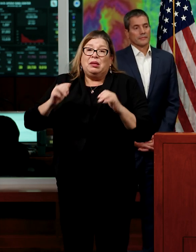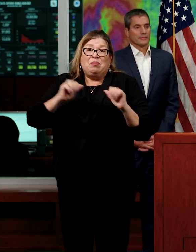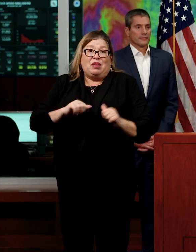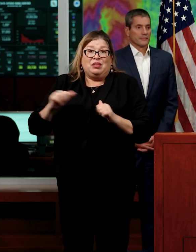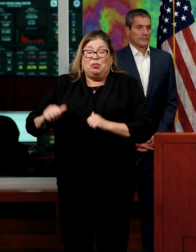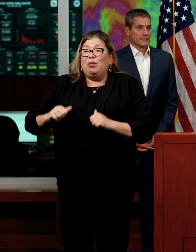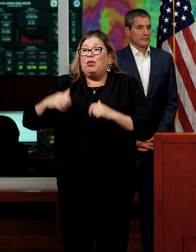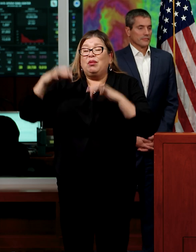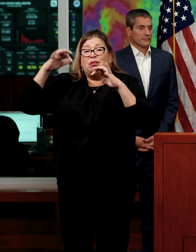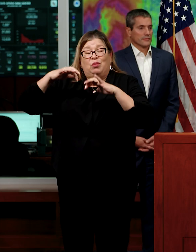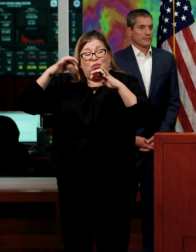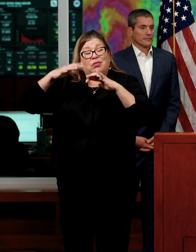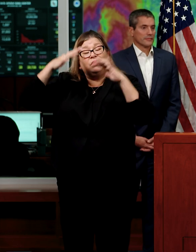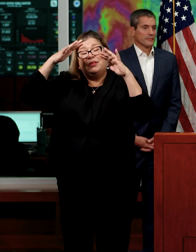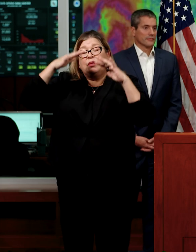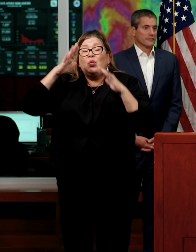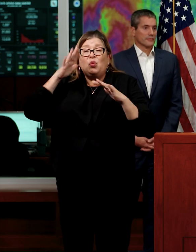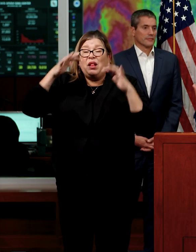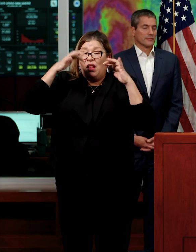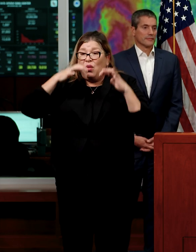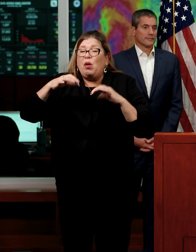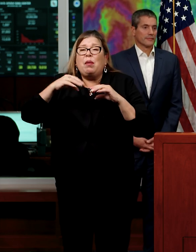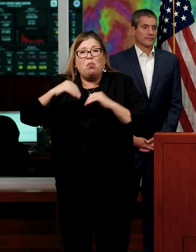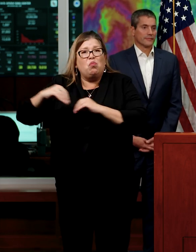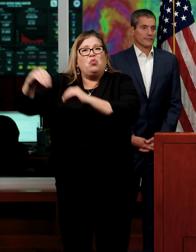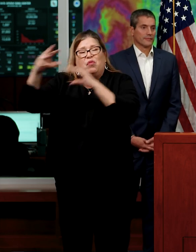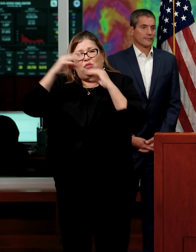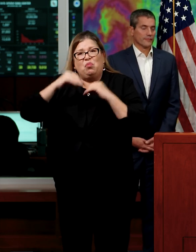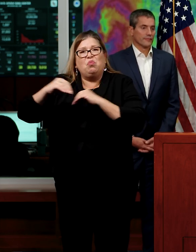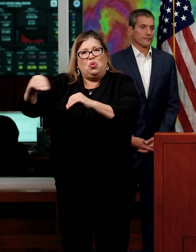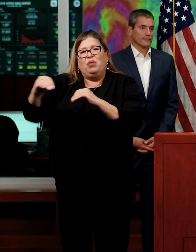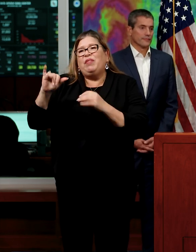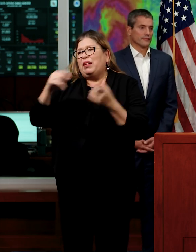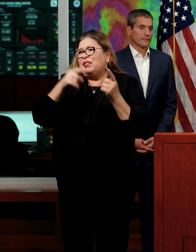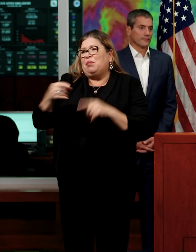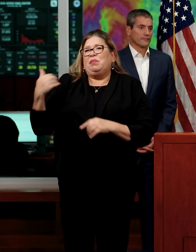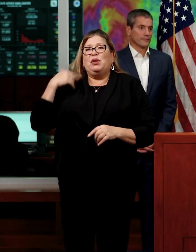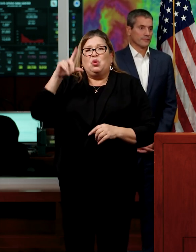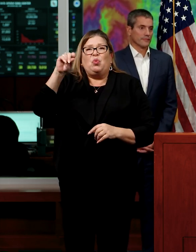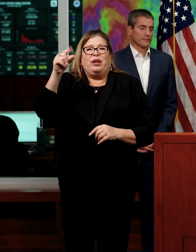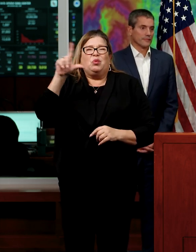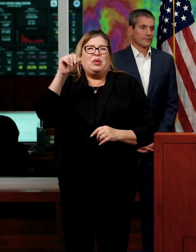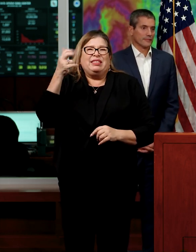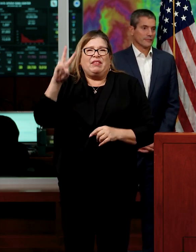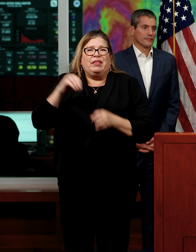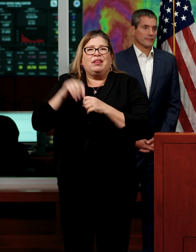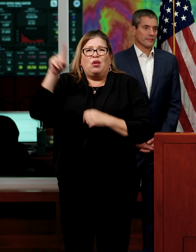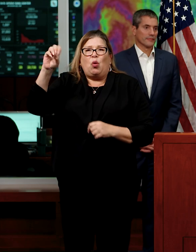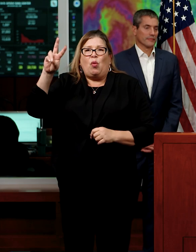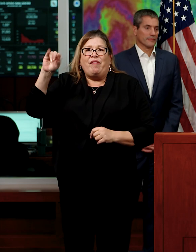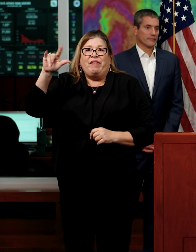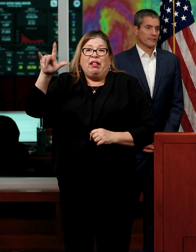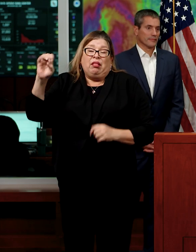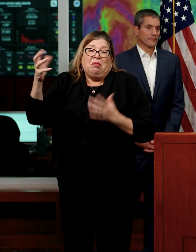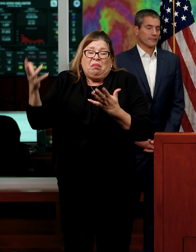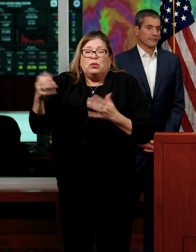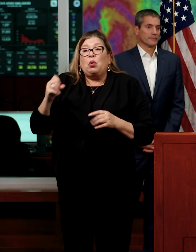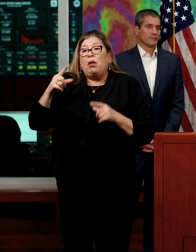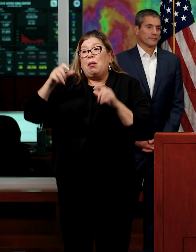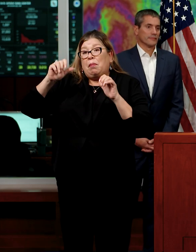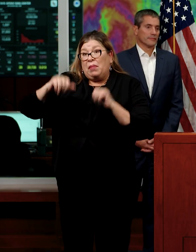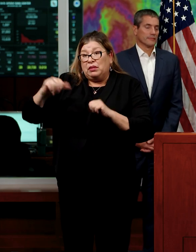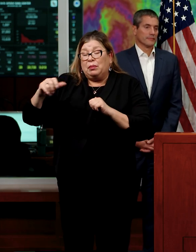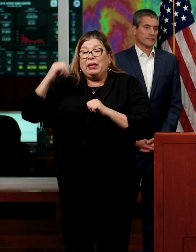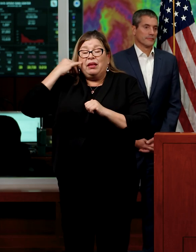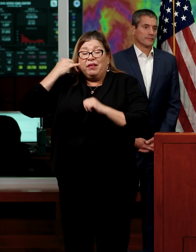they come in quickly. They start to stall out. That was the case at Oroville in 2017. So it's possible that we would need to open that